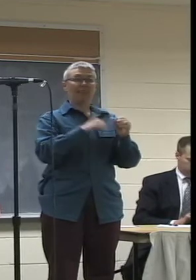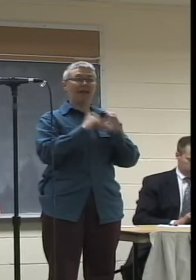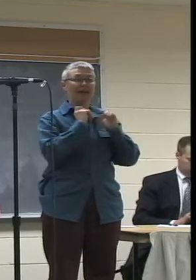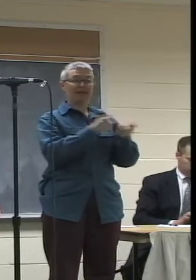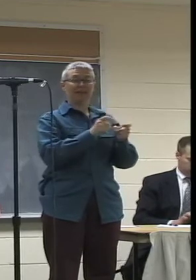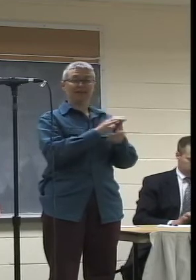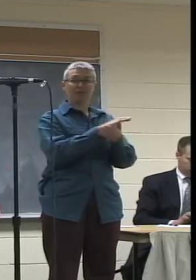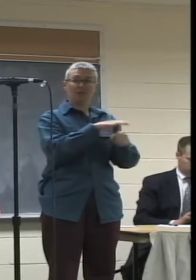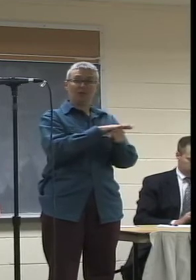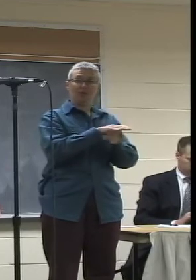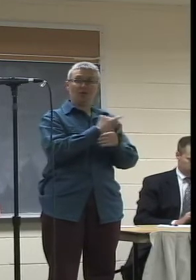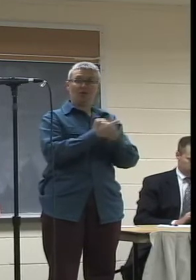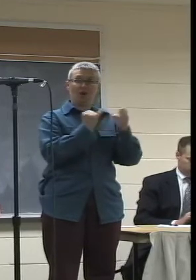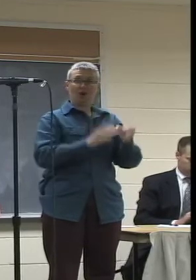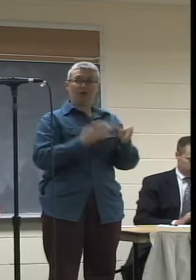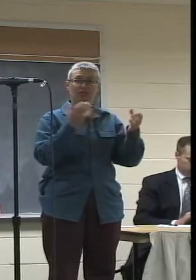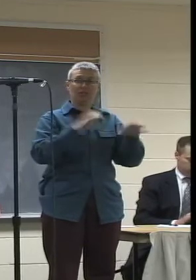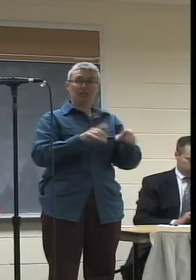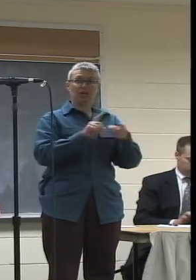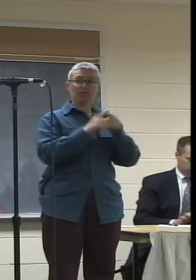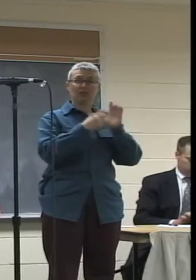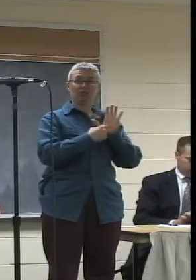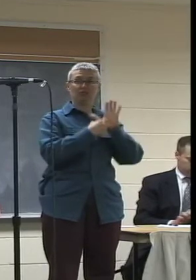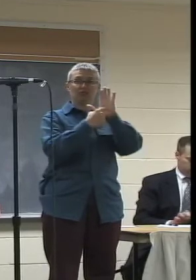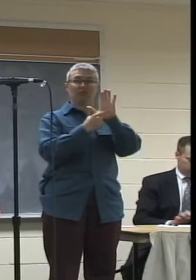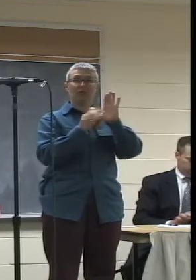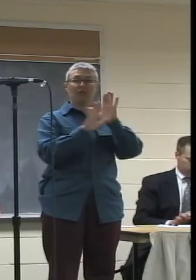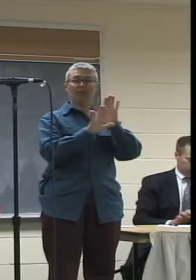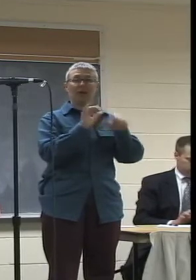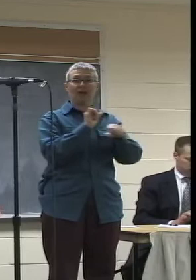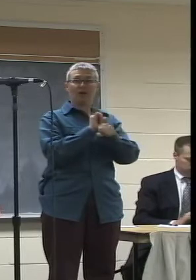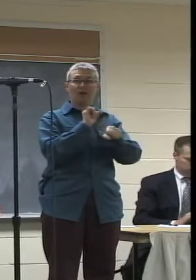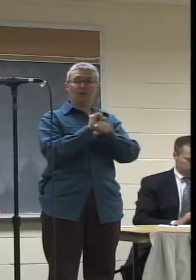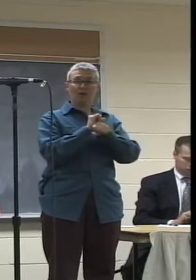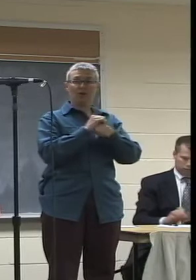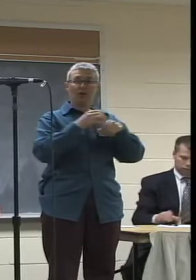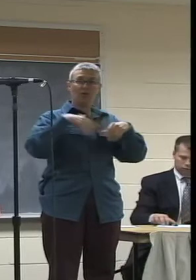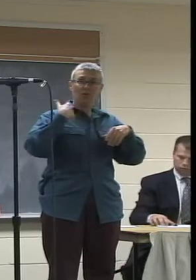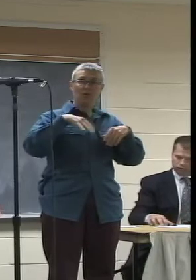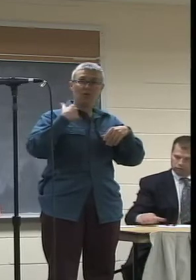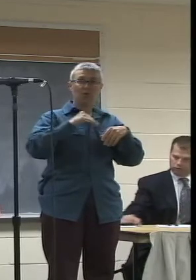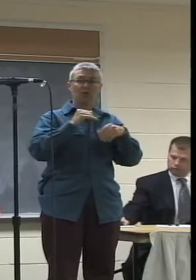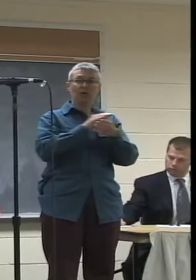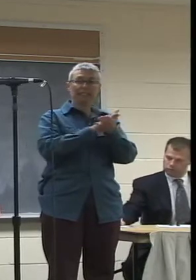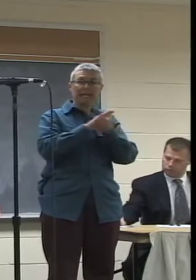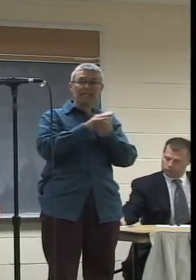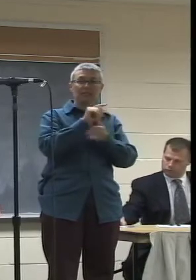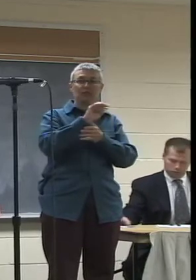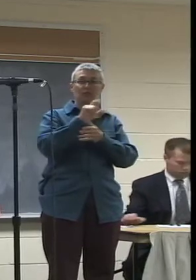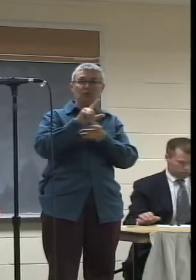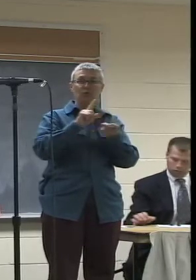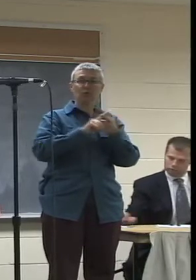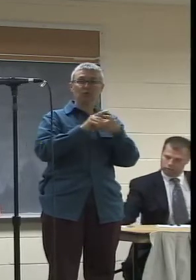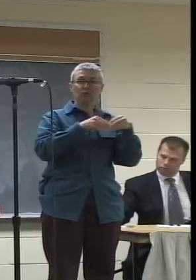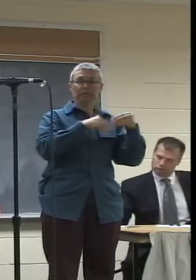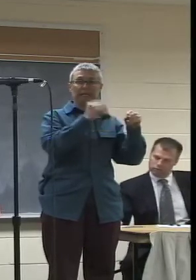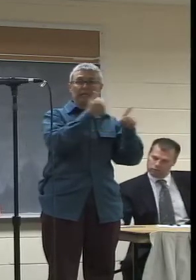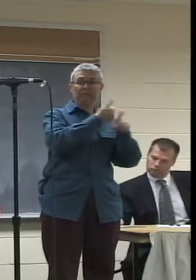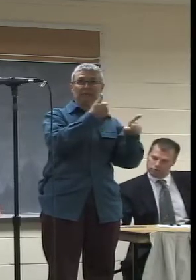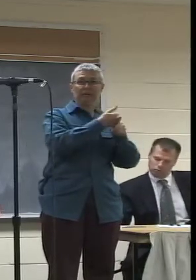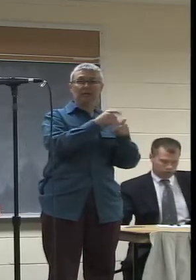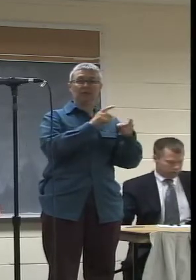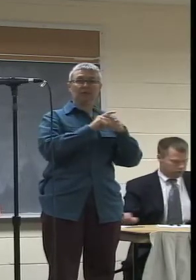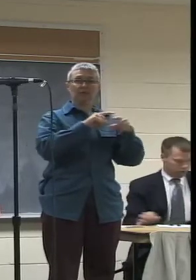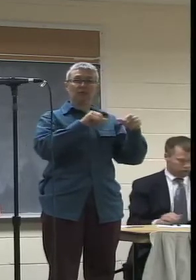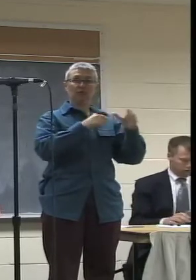a very professional, high caliber tool to market themselves, to help